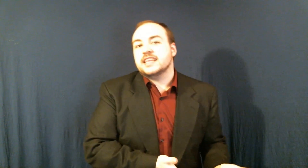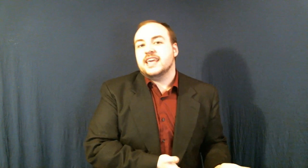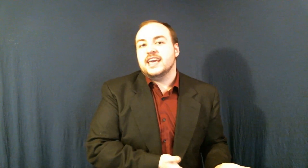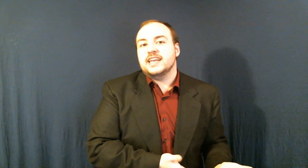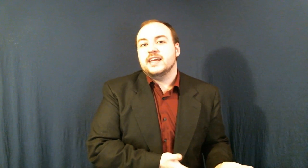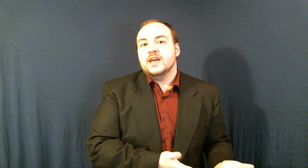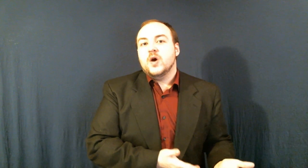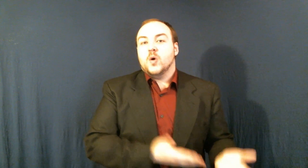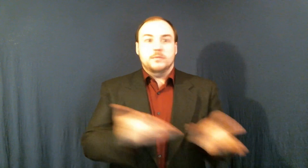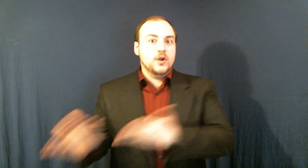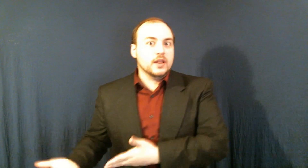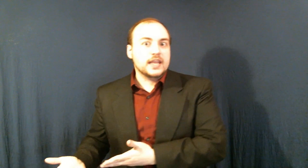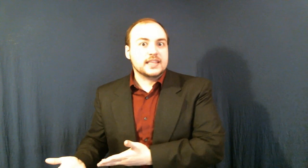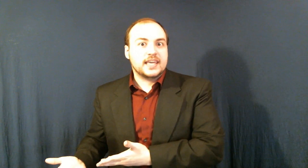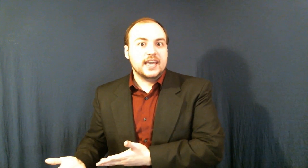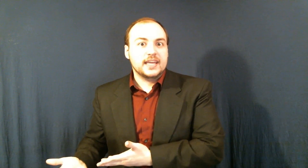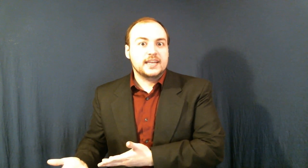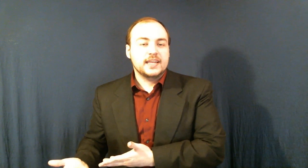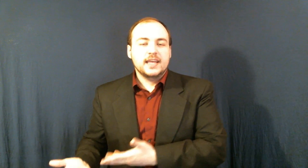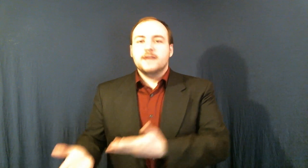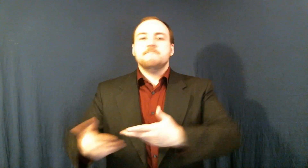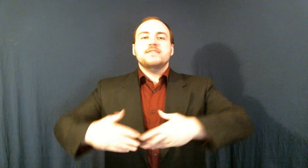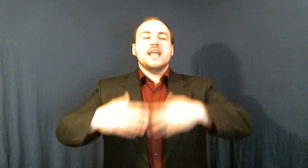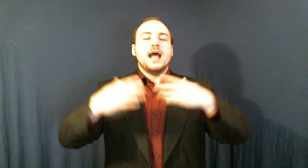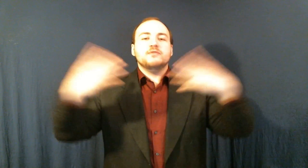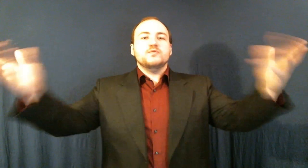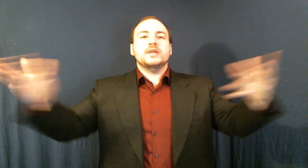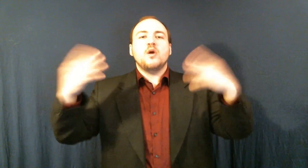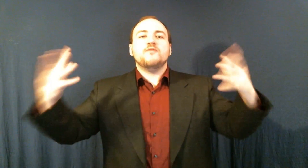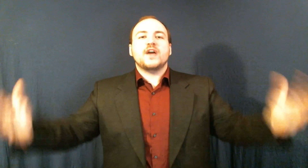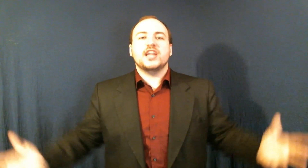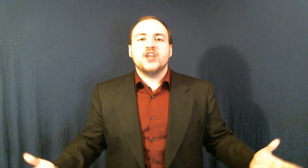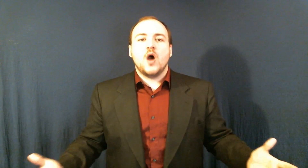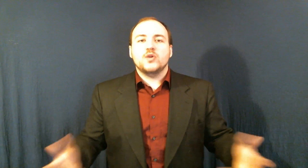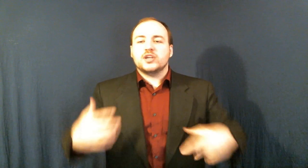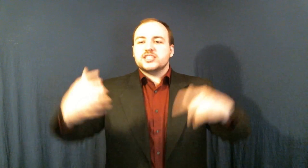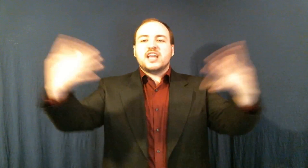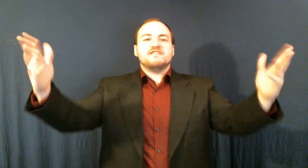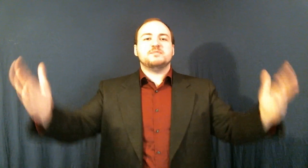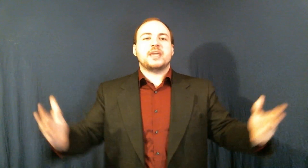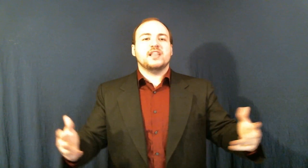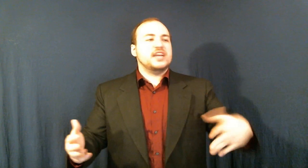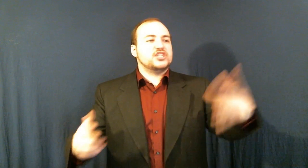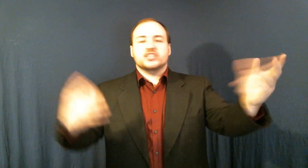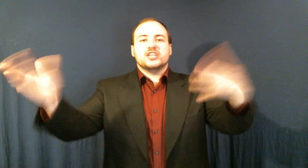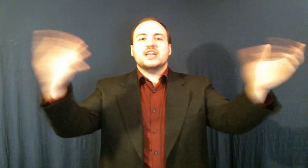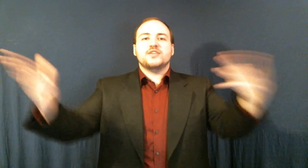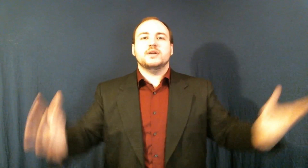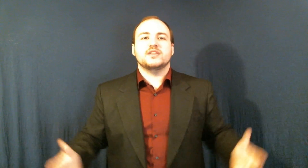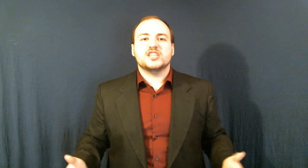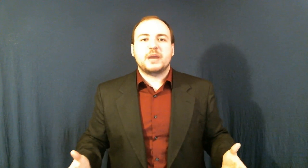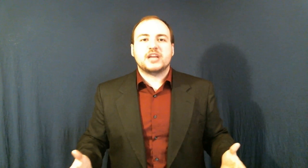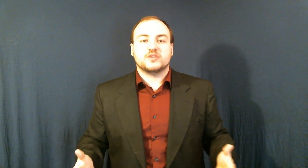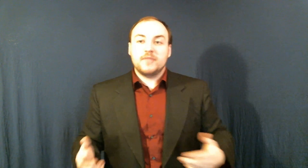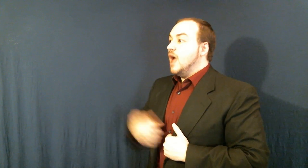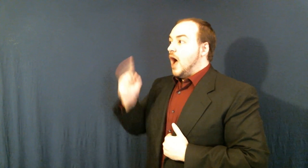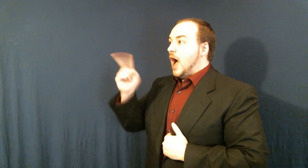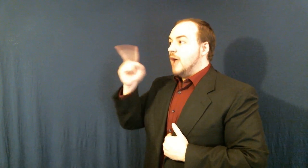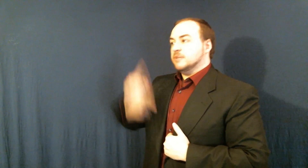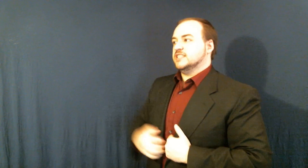the kid or mutilate the kid we don't fucking know. You can just have speculations on either end of the spectrum. I'm